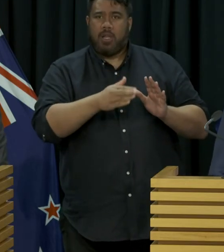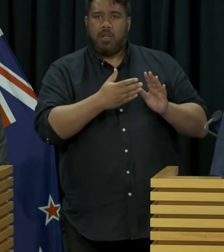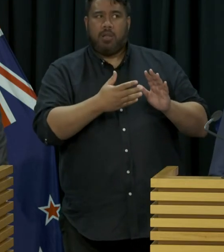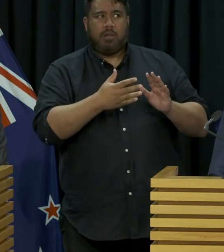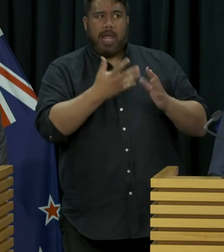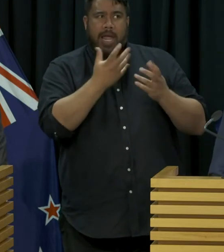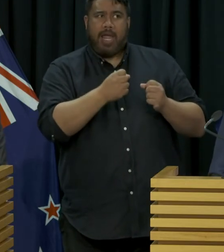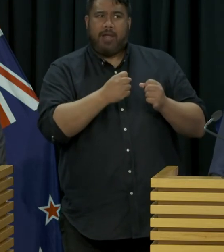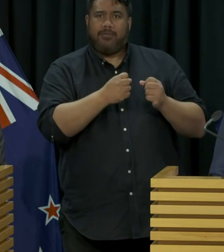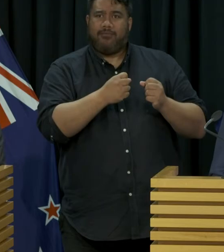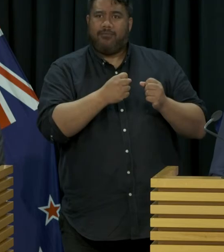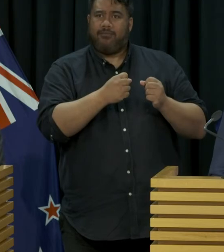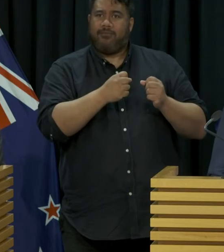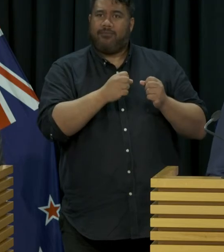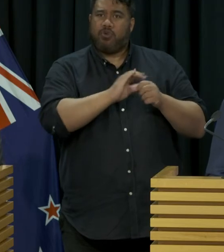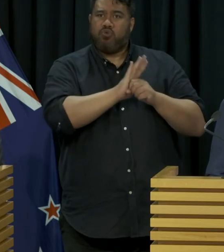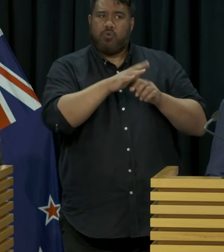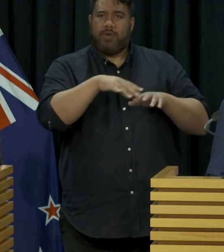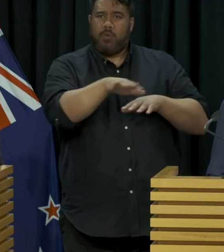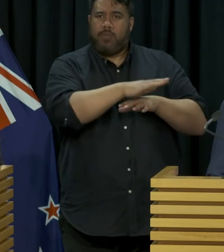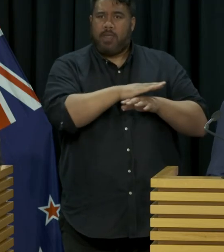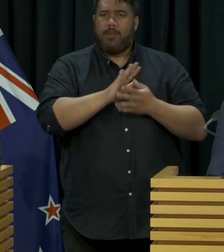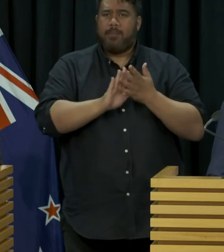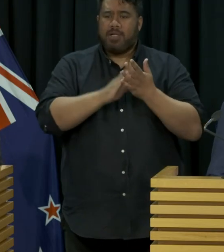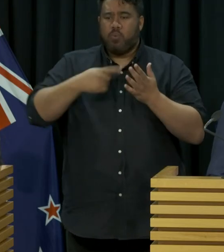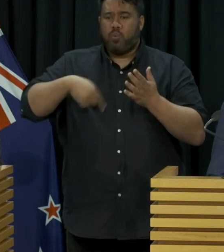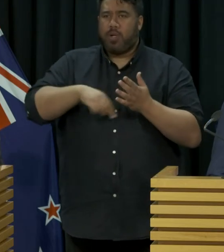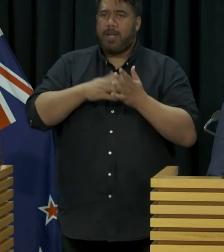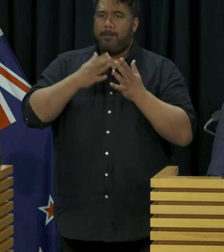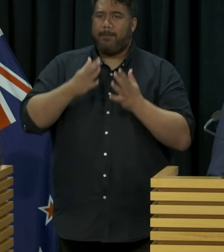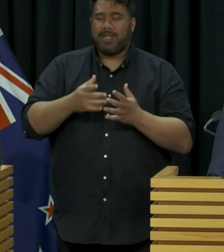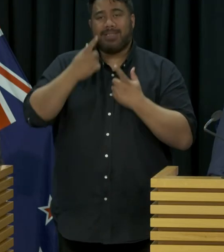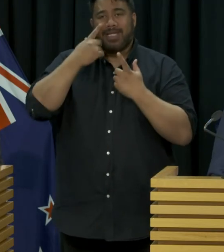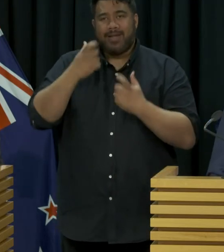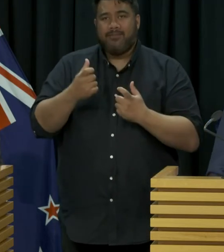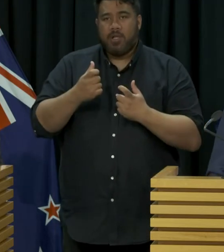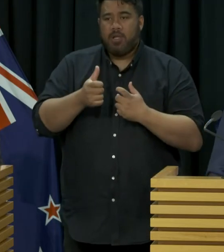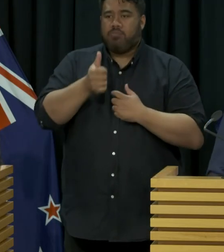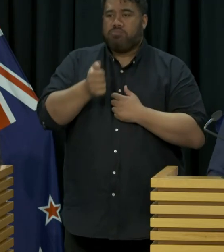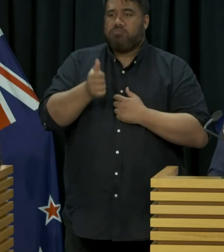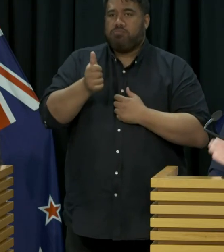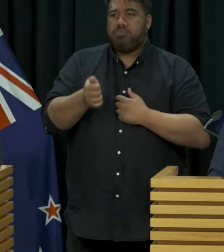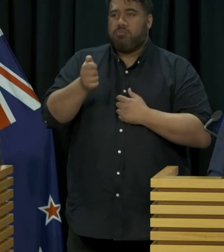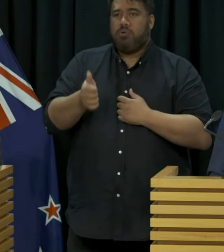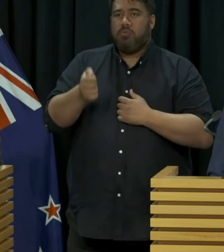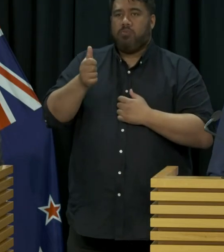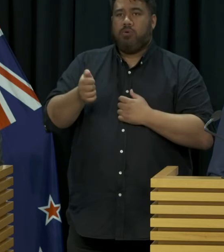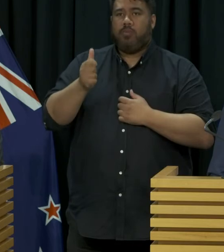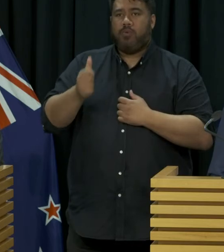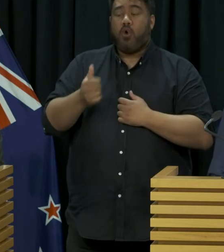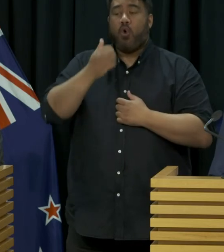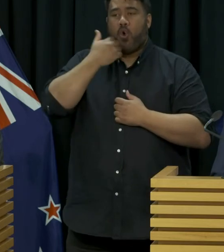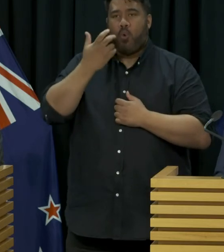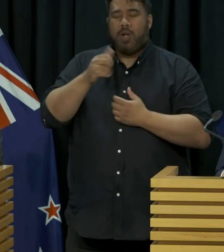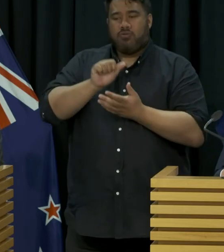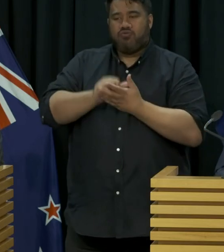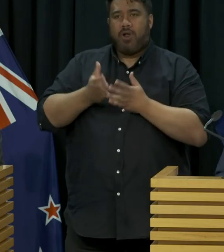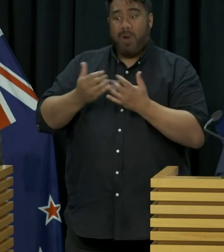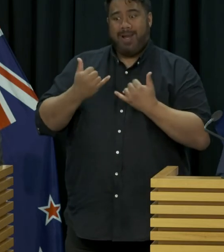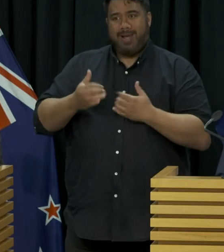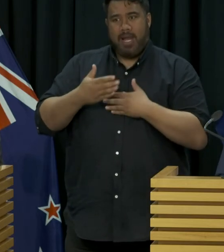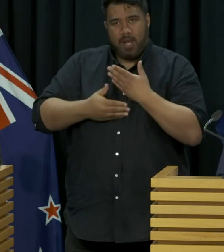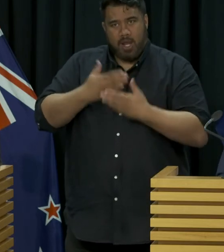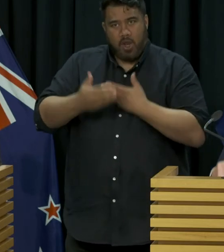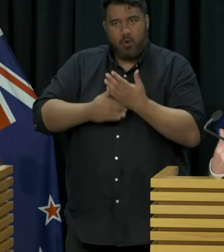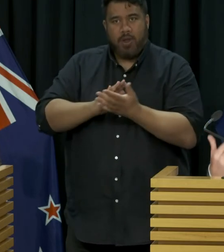pandemic is not going away anywhere soon what we have done matters for nothing it's what we do now and what we do next that really counts the other